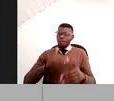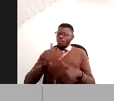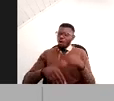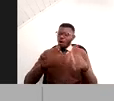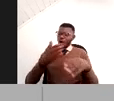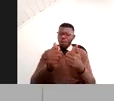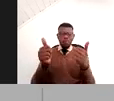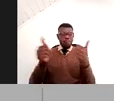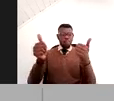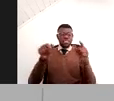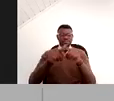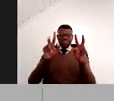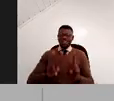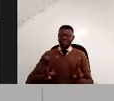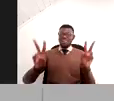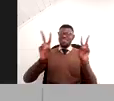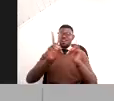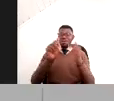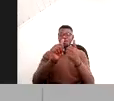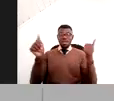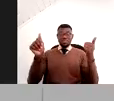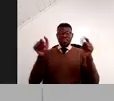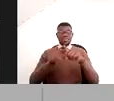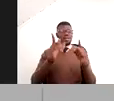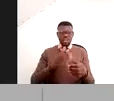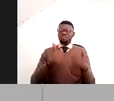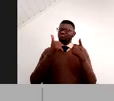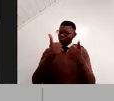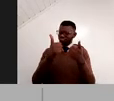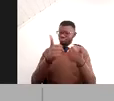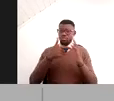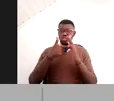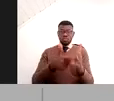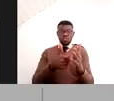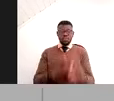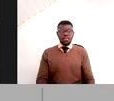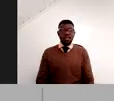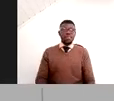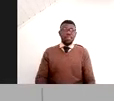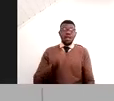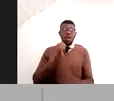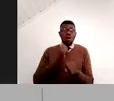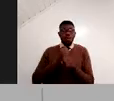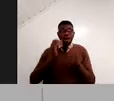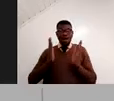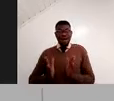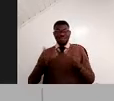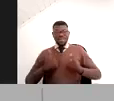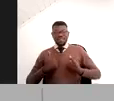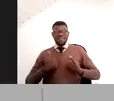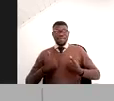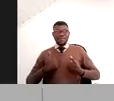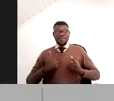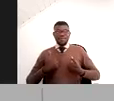added value. Also for the farms, that's fantastic because their workers, of course, like more to make a nice